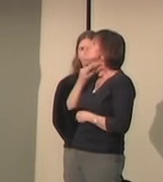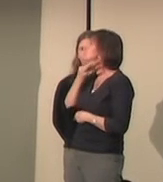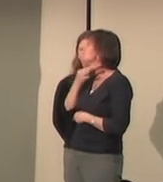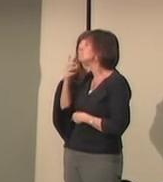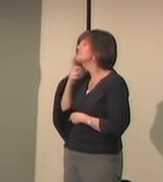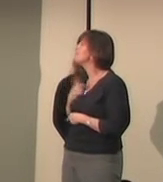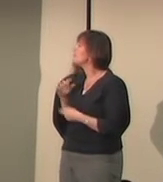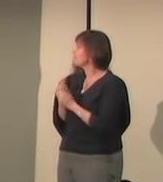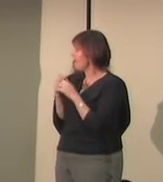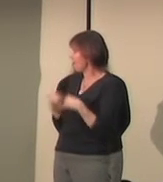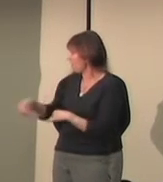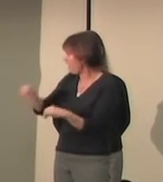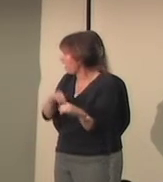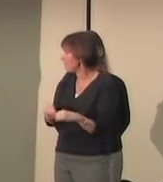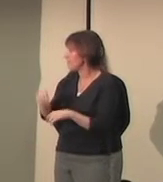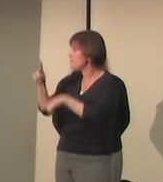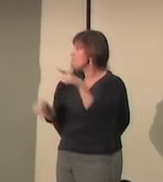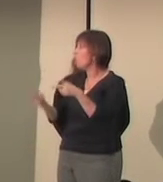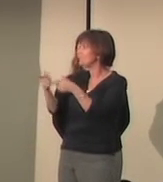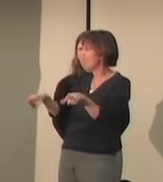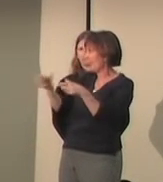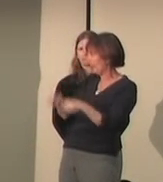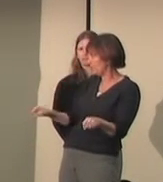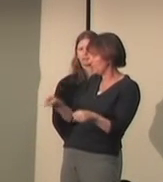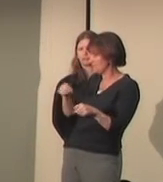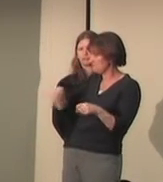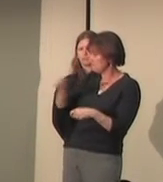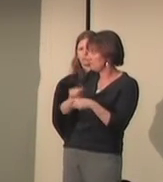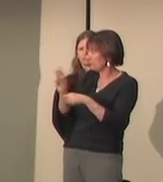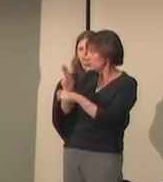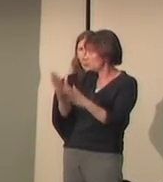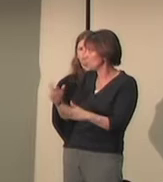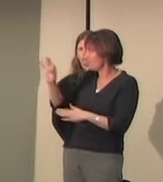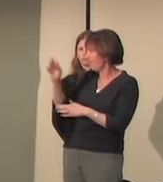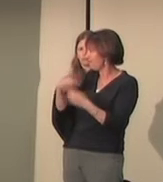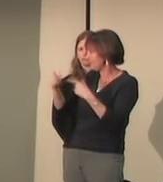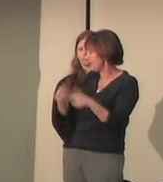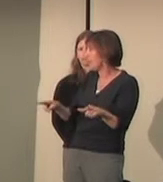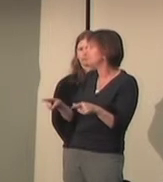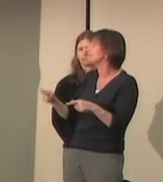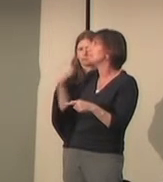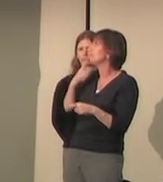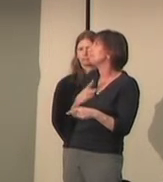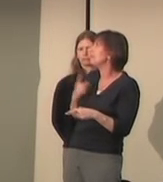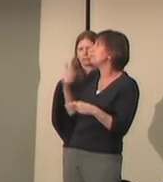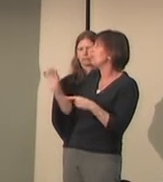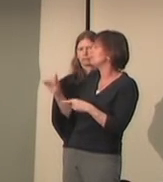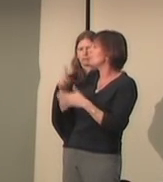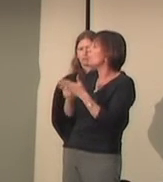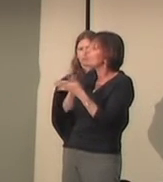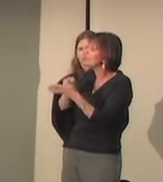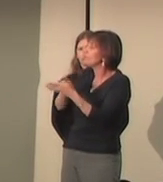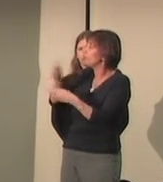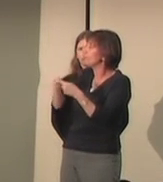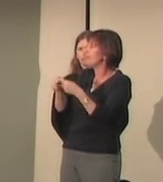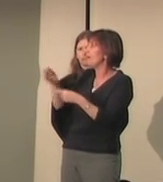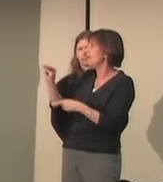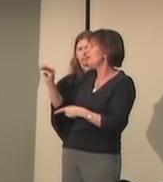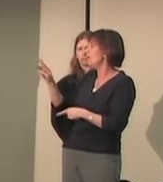common multilingualism among sign language users is and then what you've learned about sign language multilingualism from studying